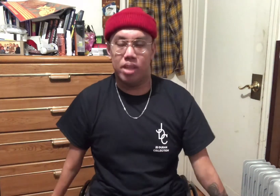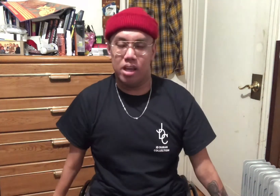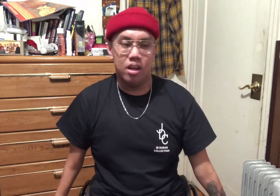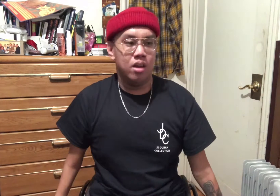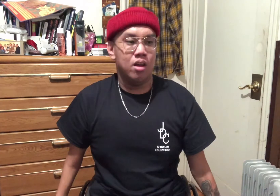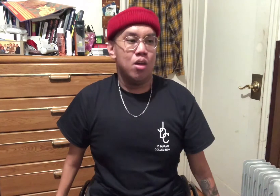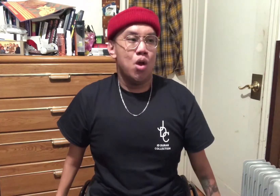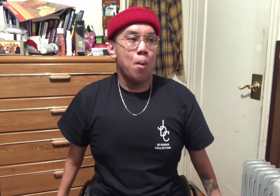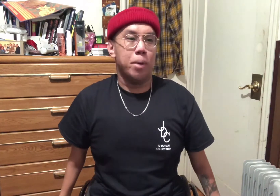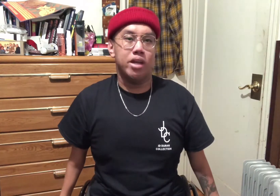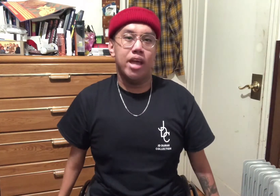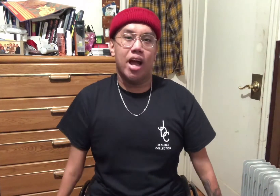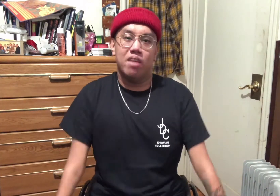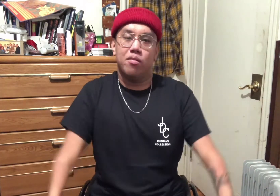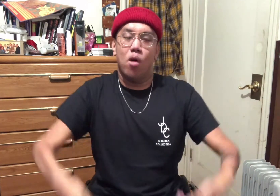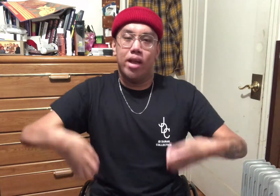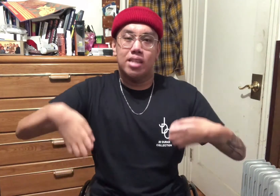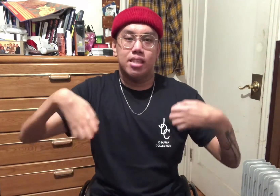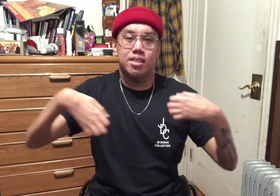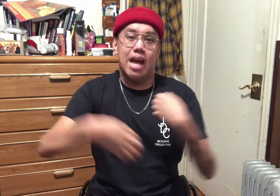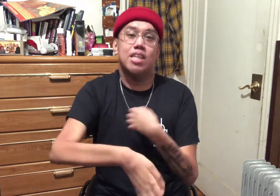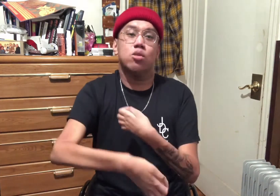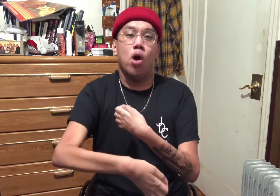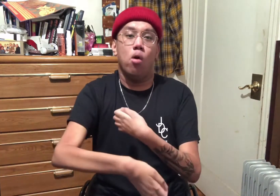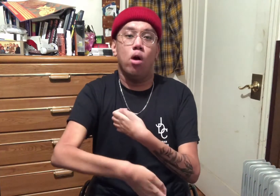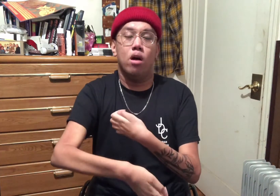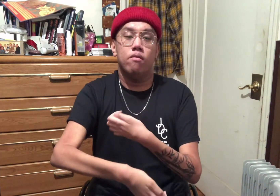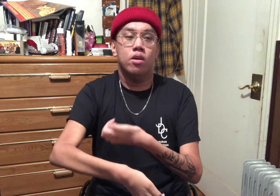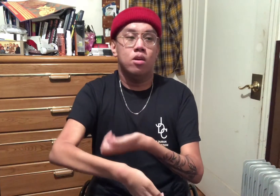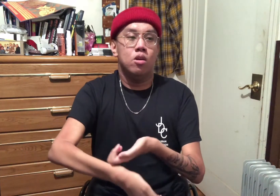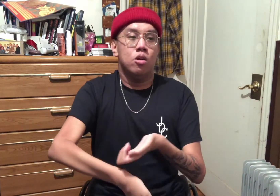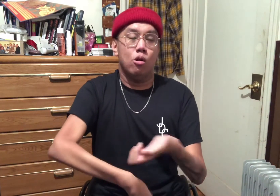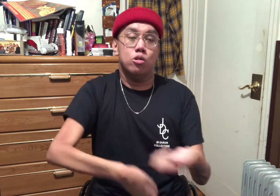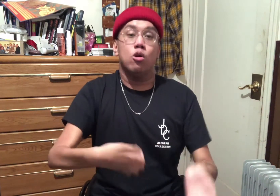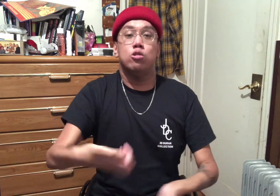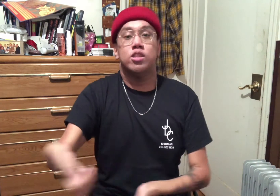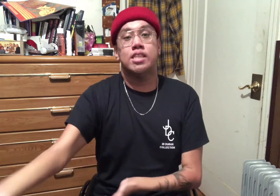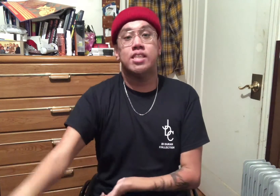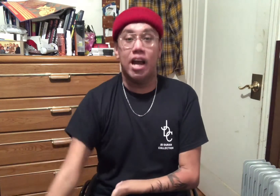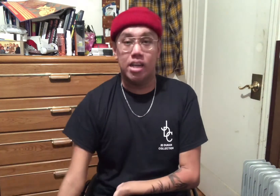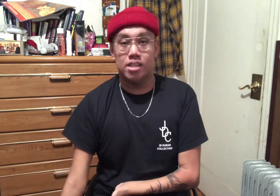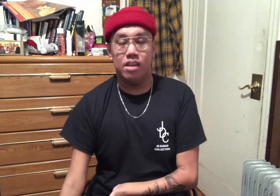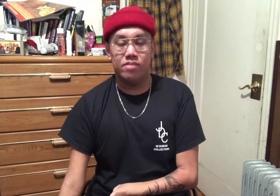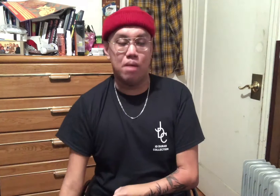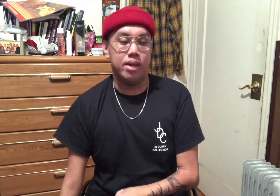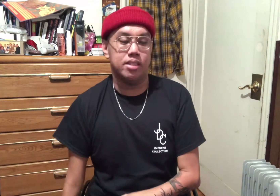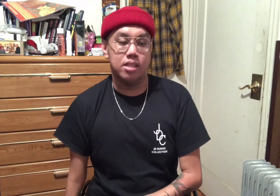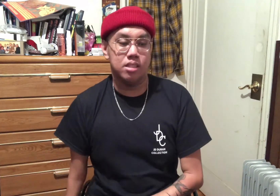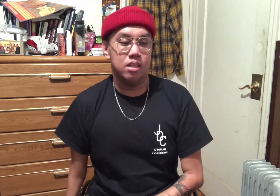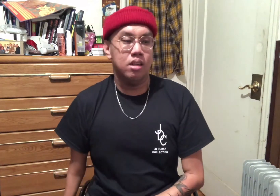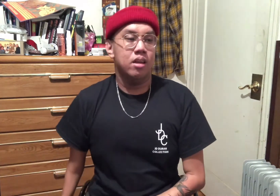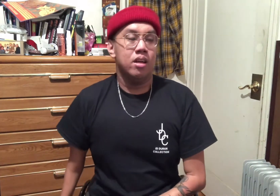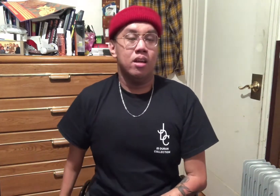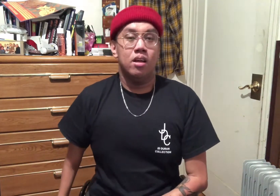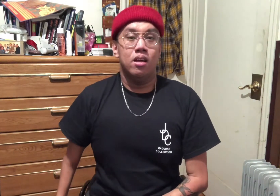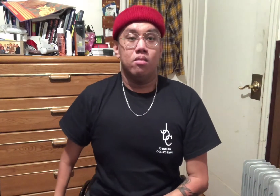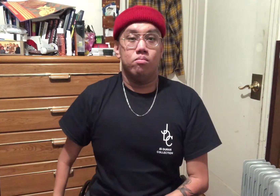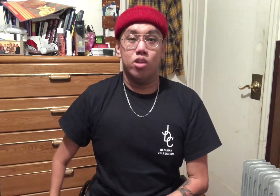but they kind of go against the status quo of those cultural societies, if that makes sense. You know,